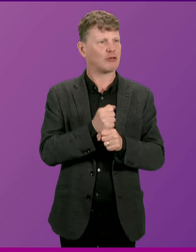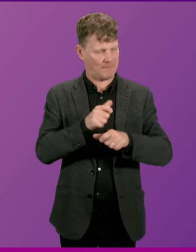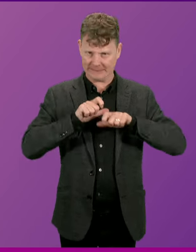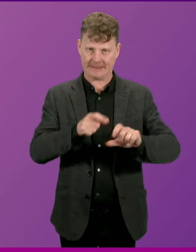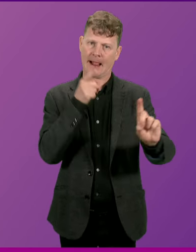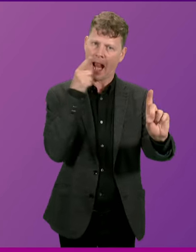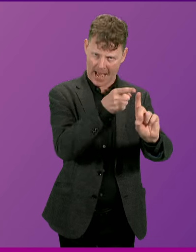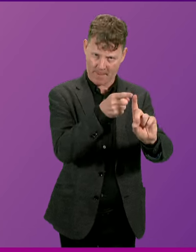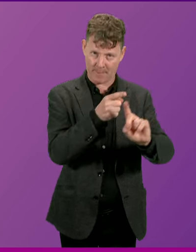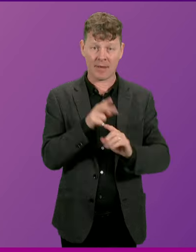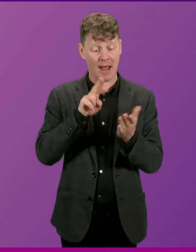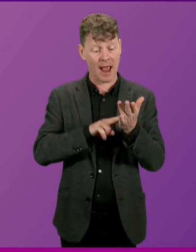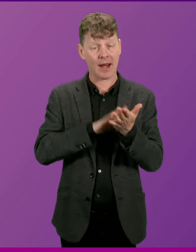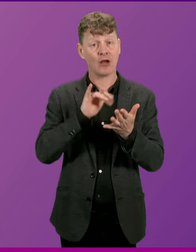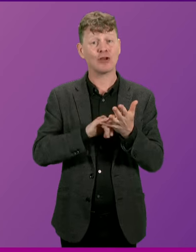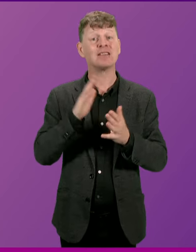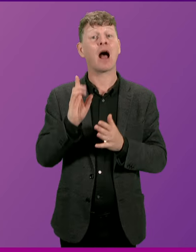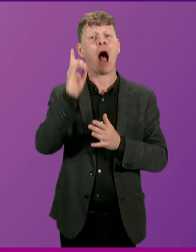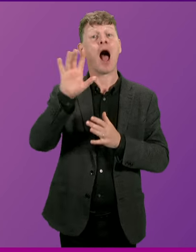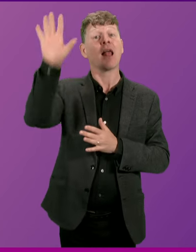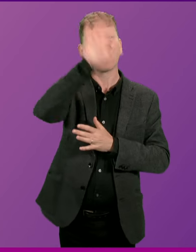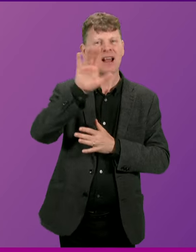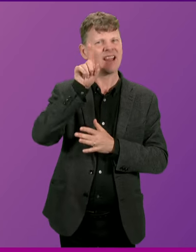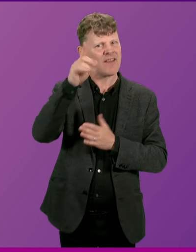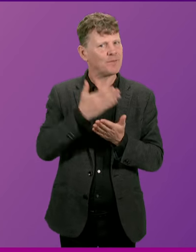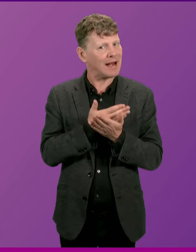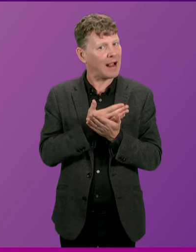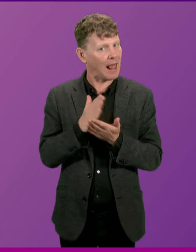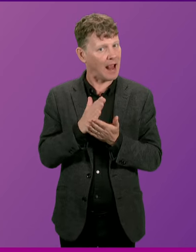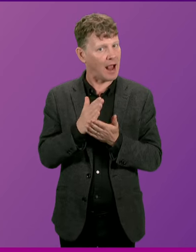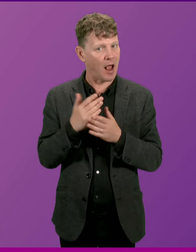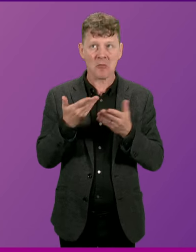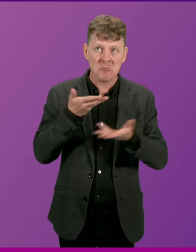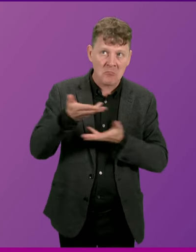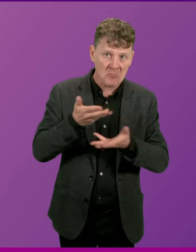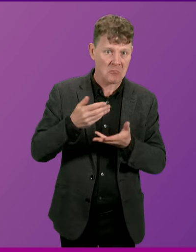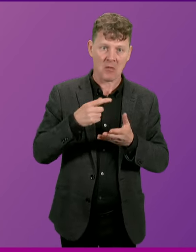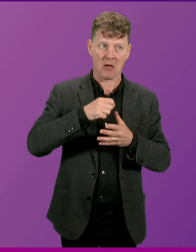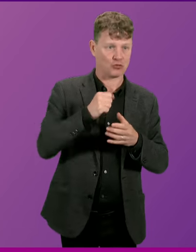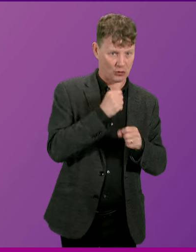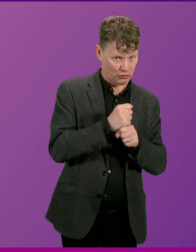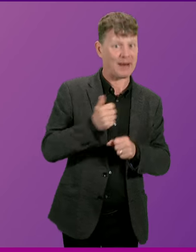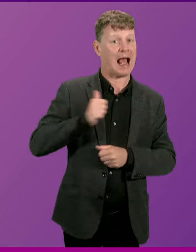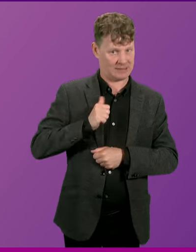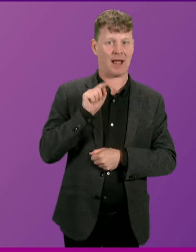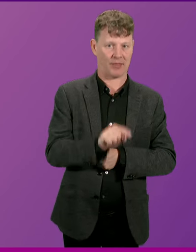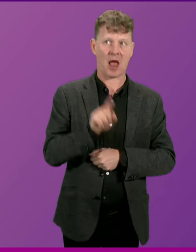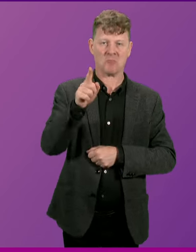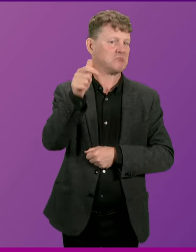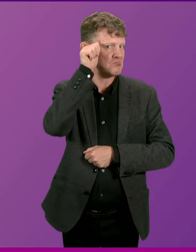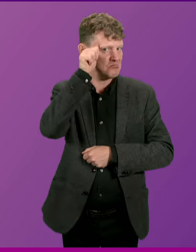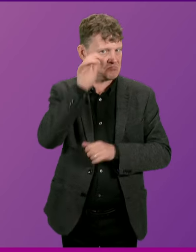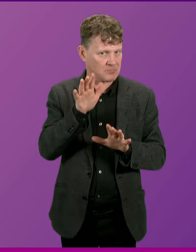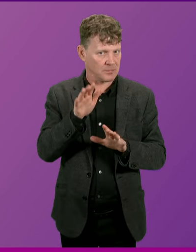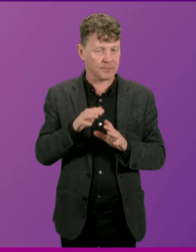have been crystal clear when it comes to the government's expectations that that is what needs to be delivered. Significant